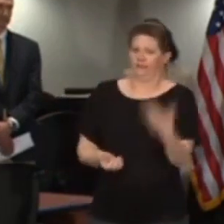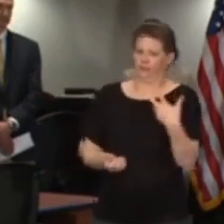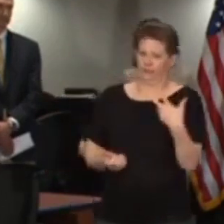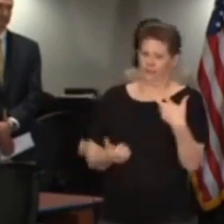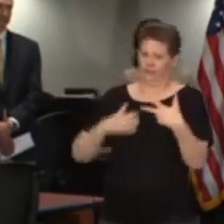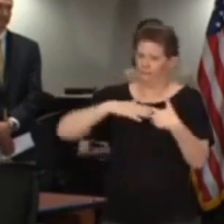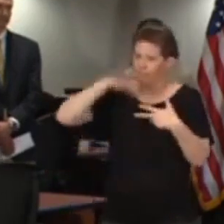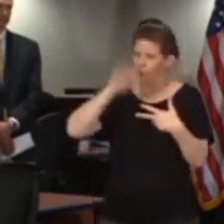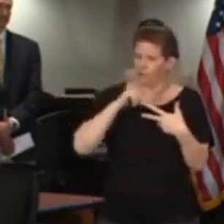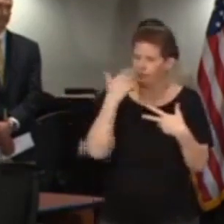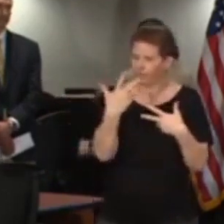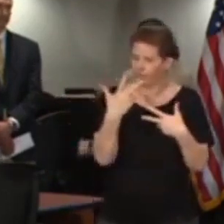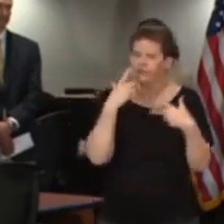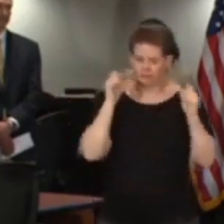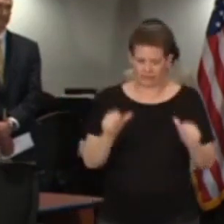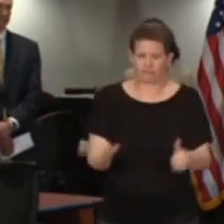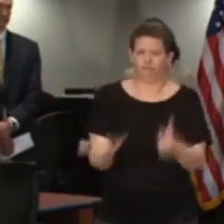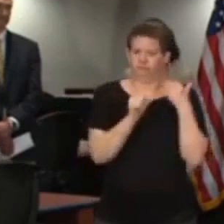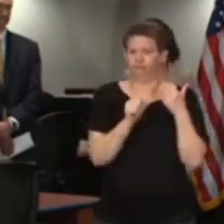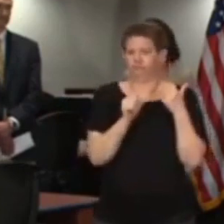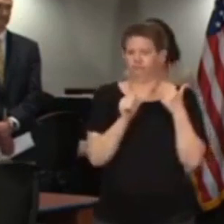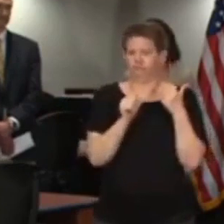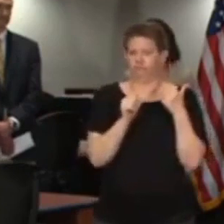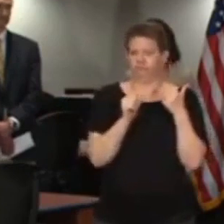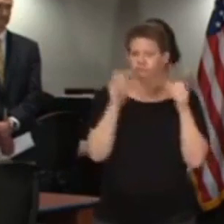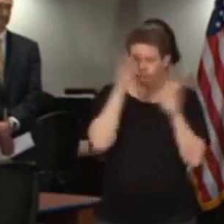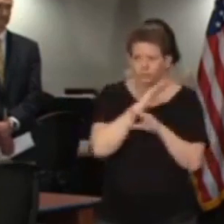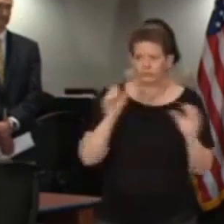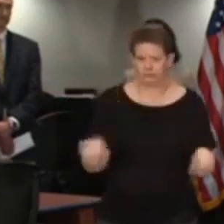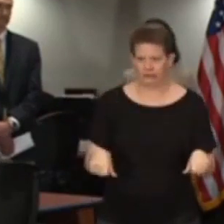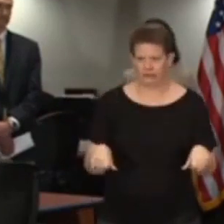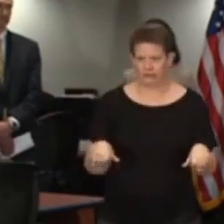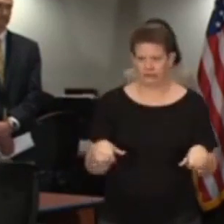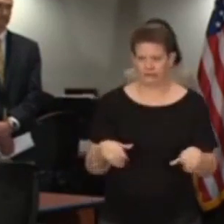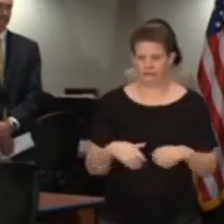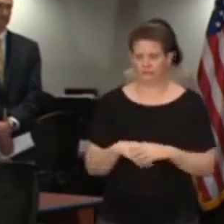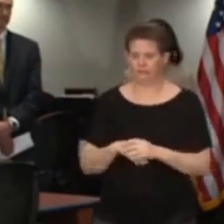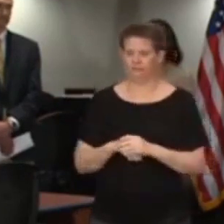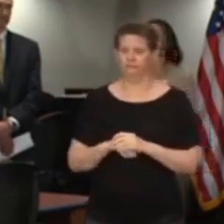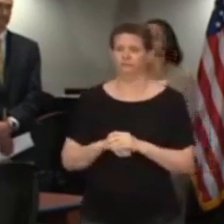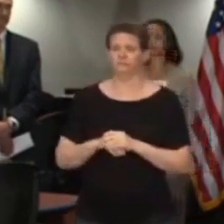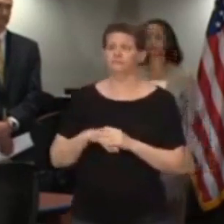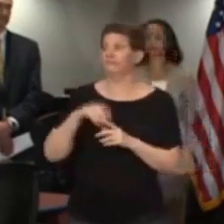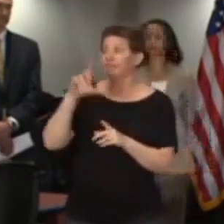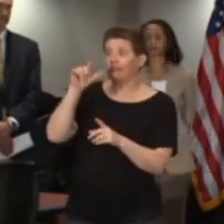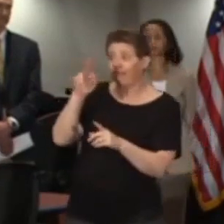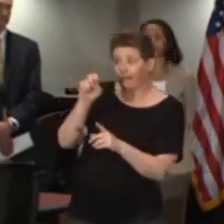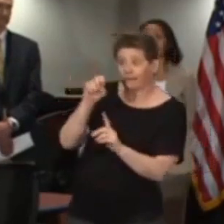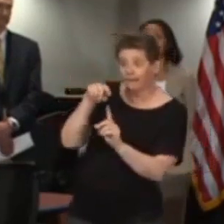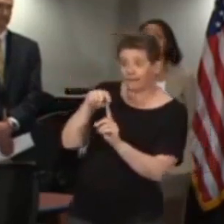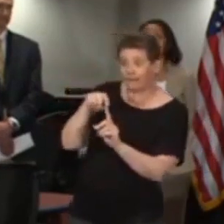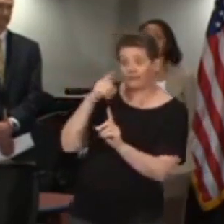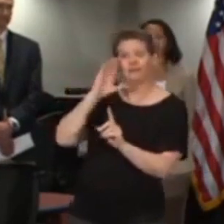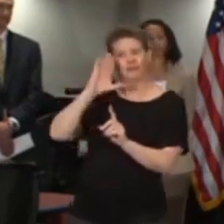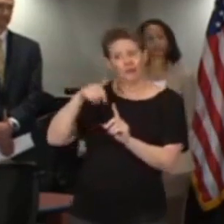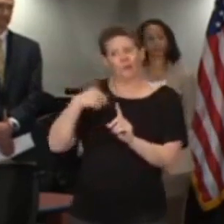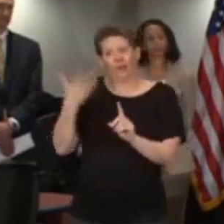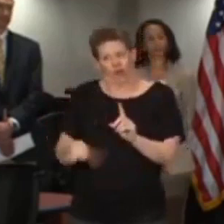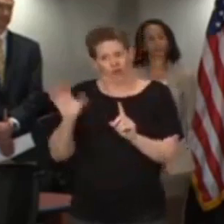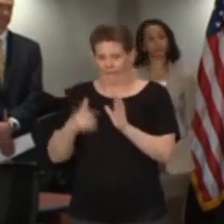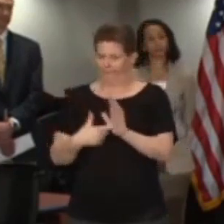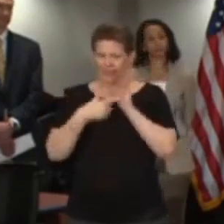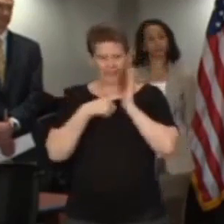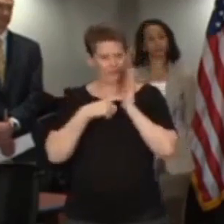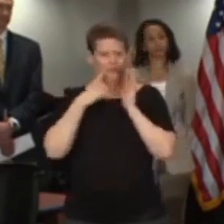that are causing a problem in health or otherwise. And as far as the lakes, we've issued an order. It's